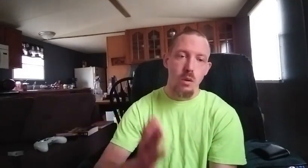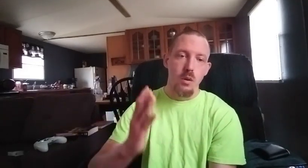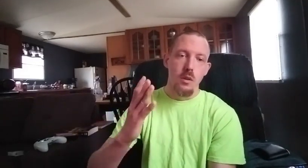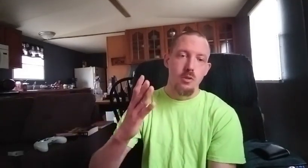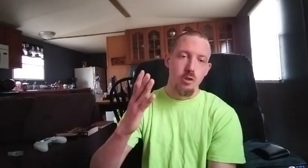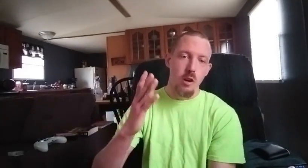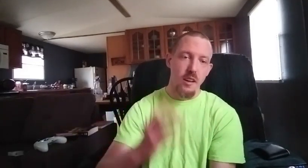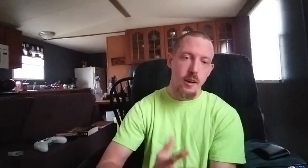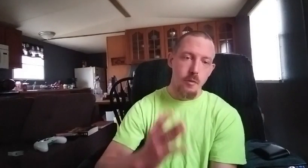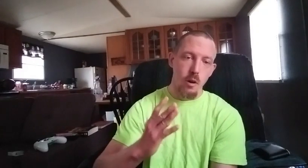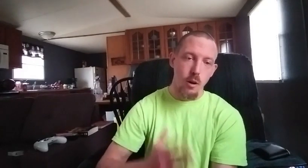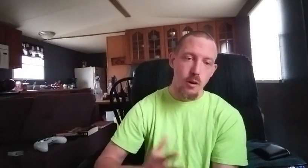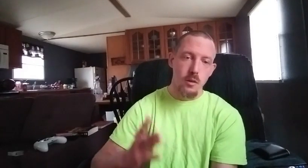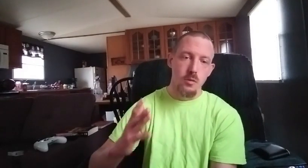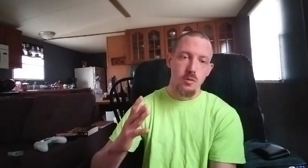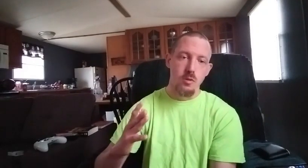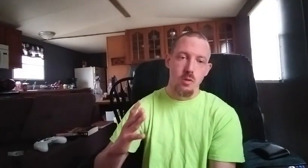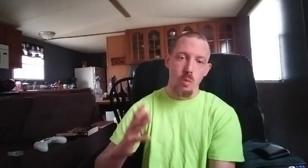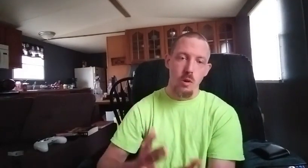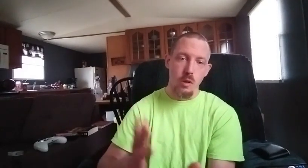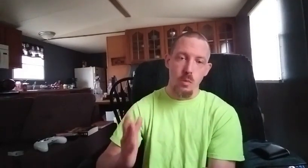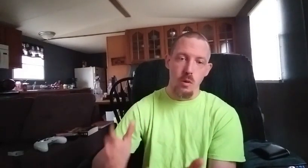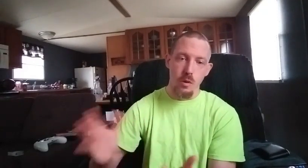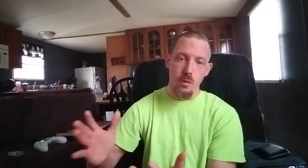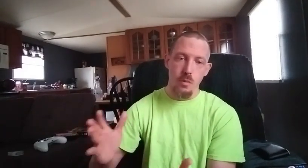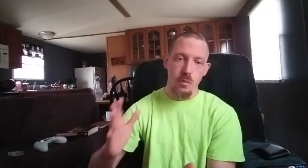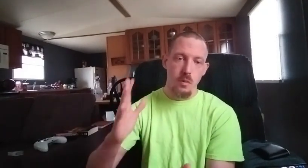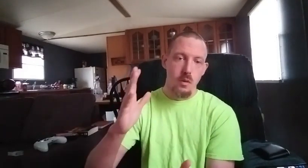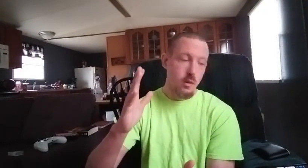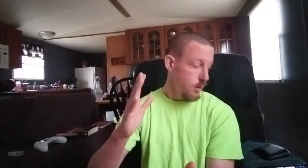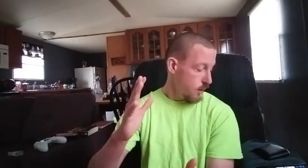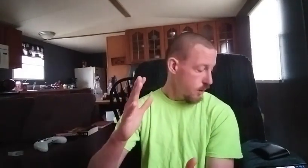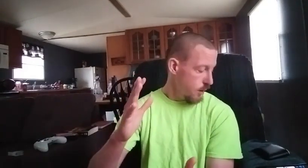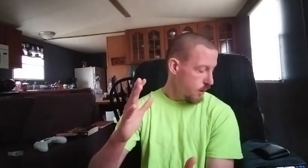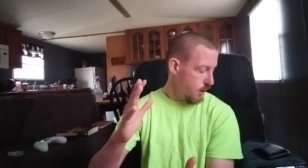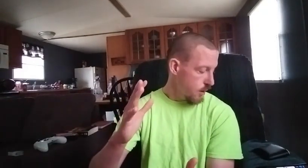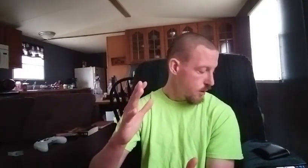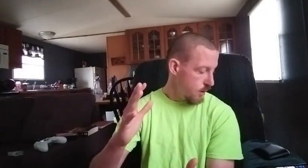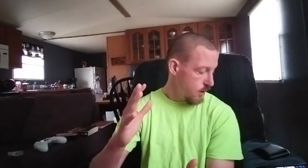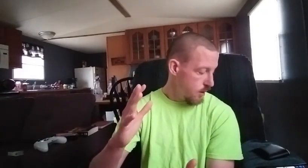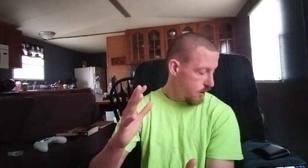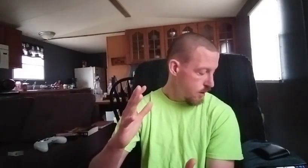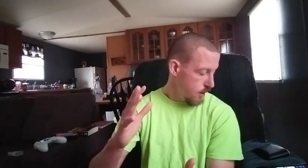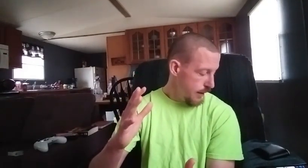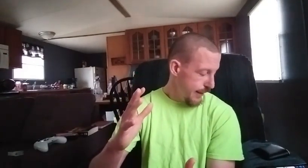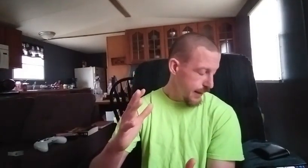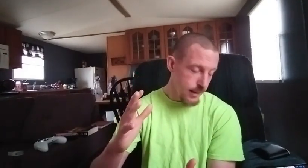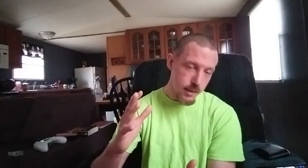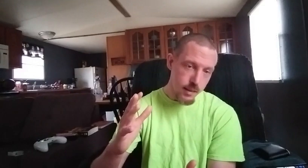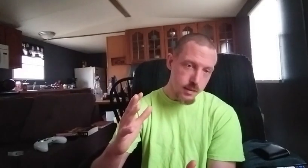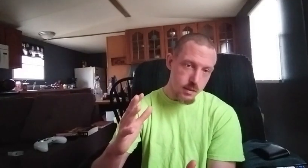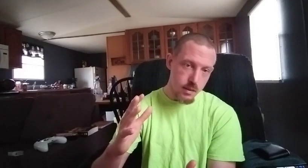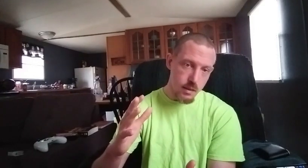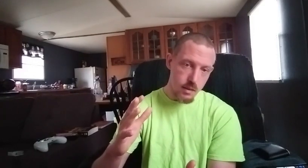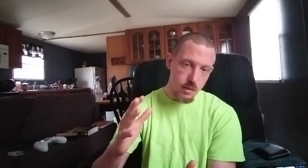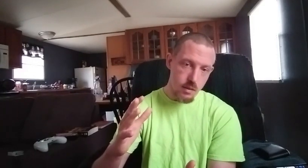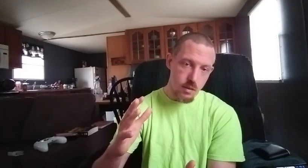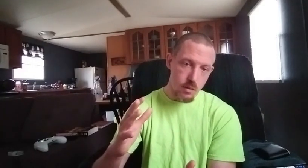you gotta have the heart to what you want to do and and that's the thing you know